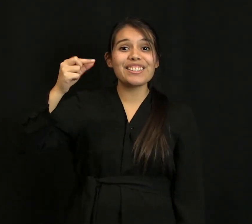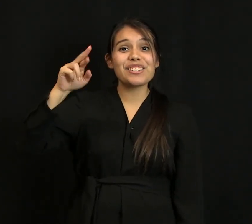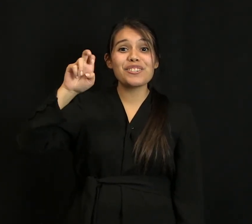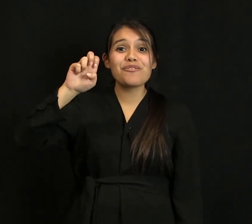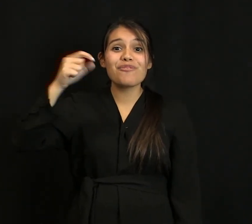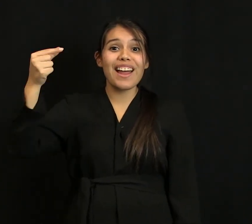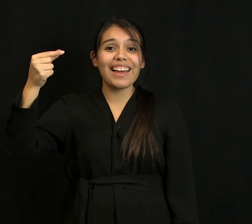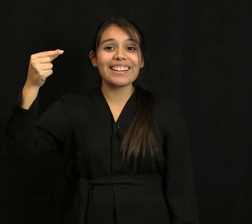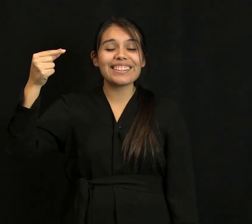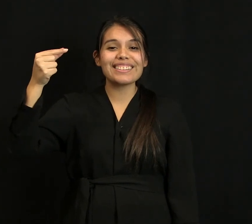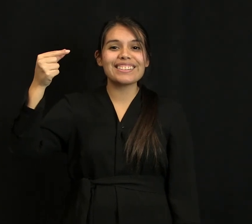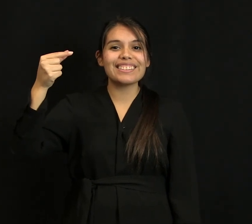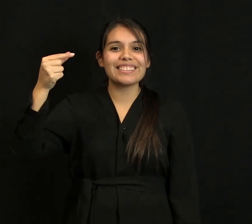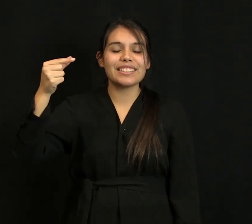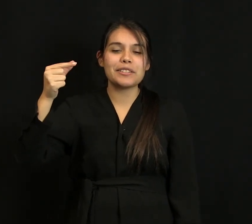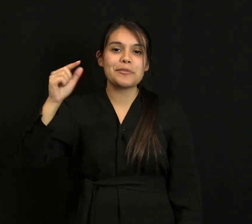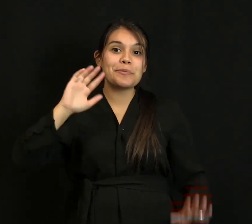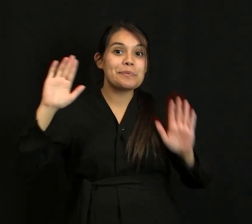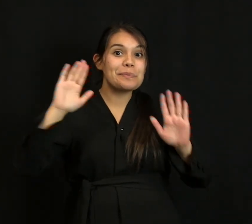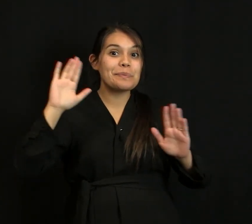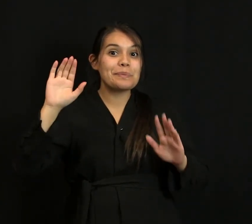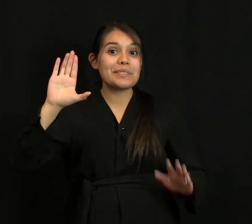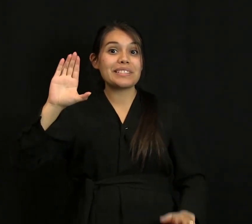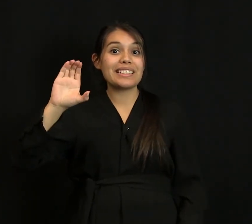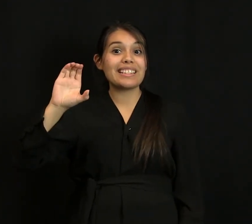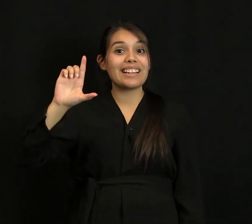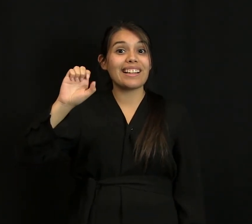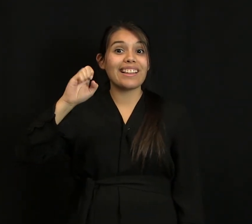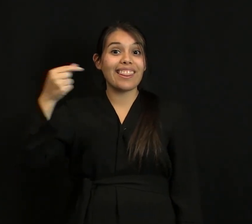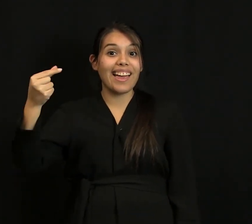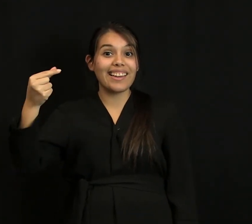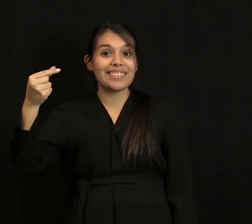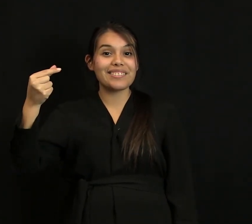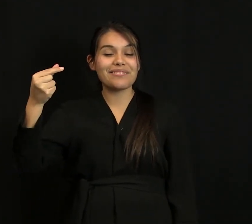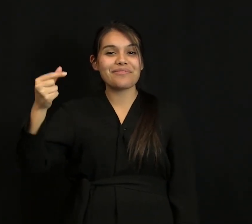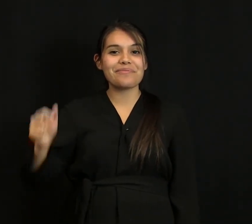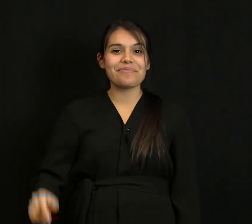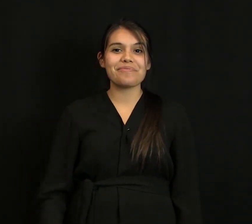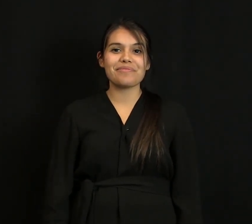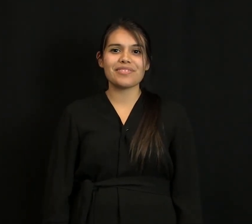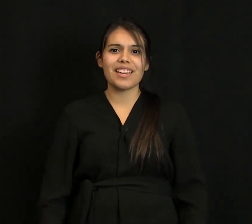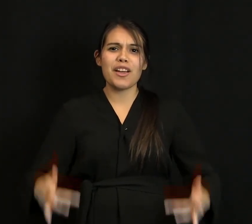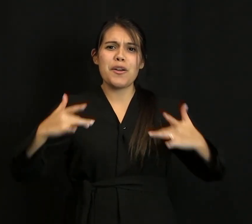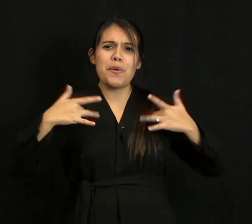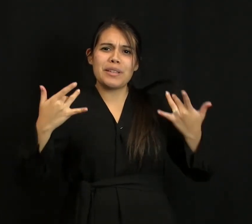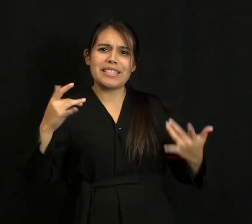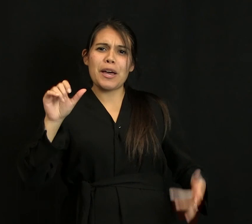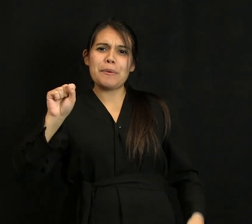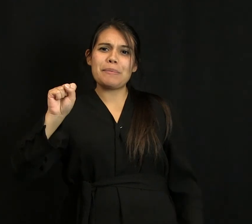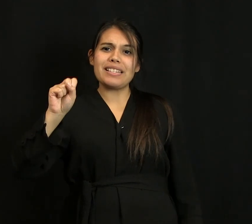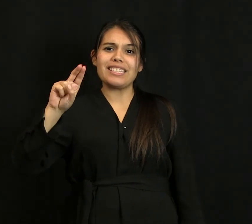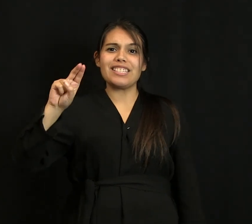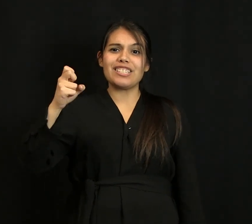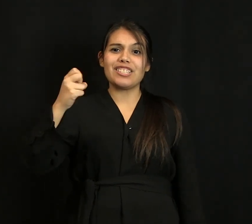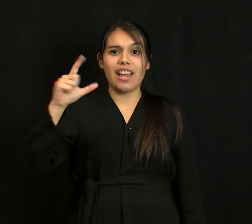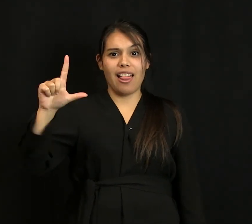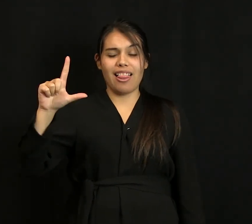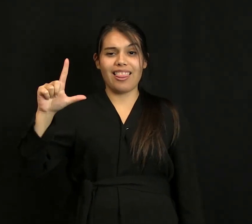Aloha, Shelly. Heyo, Sheldon. Hi, Shelby. Good day, Egbert. What's happening,